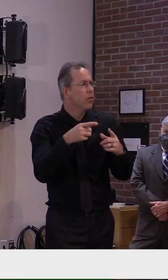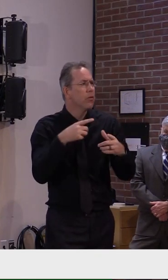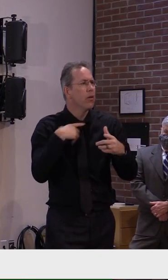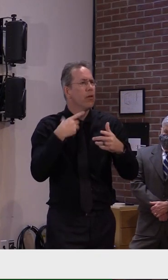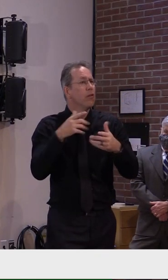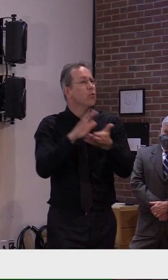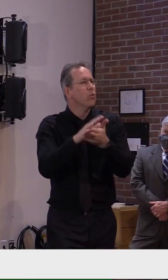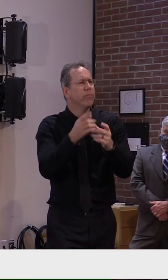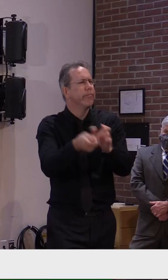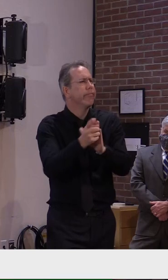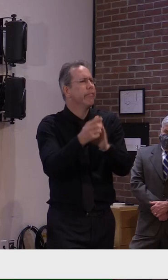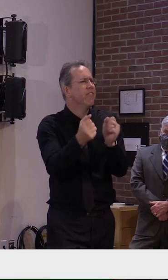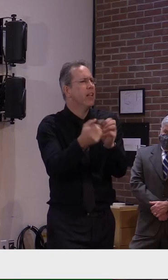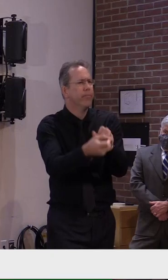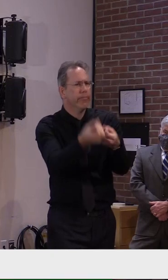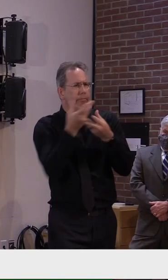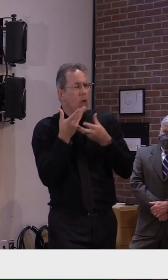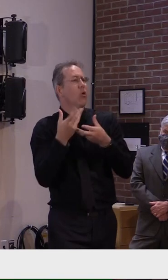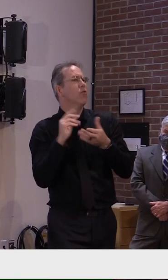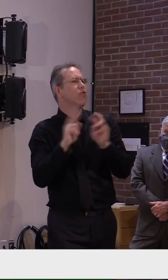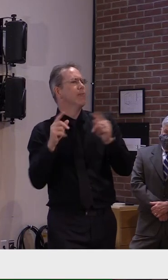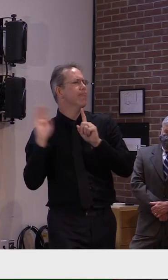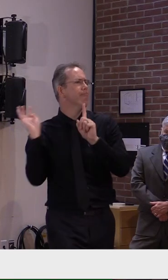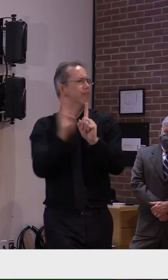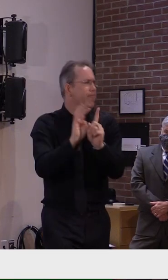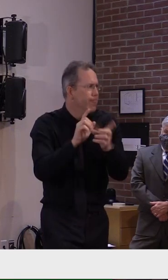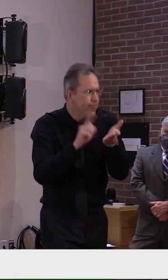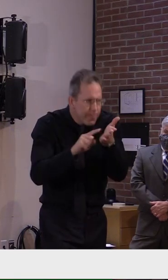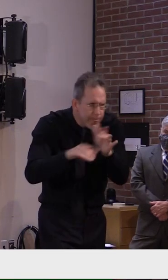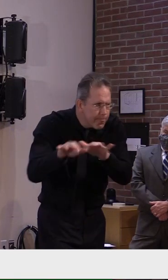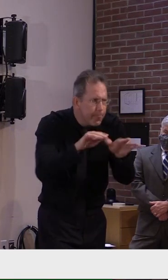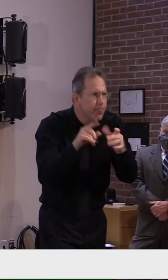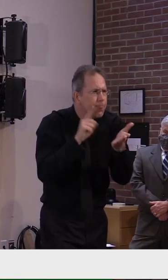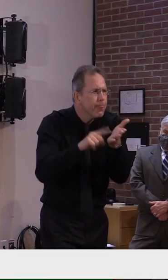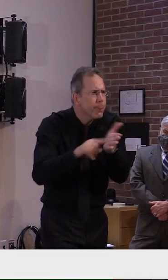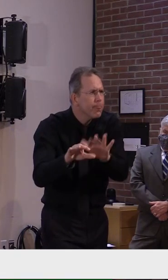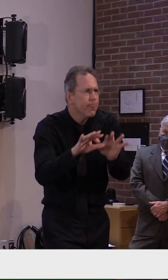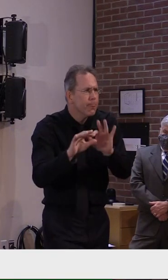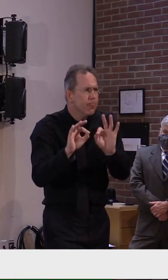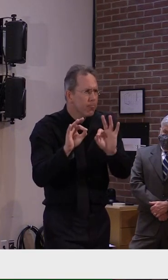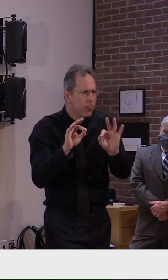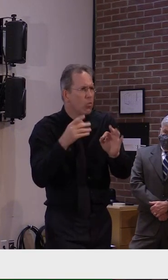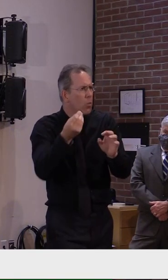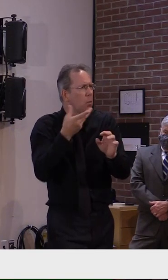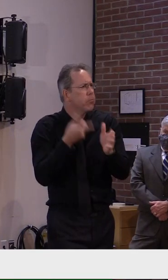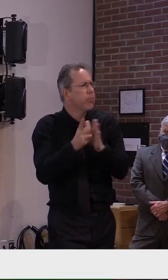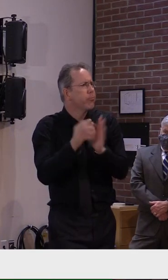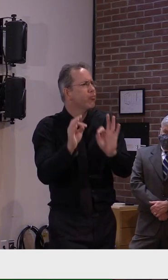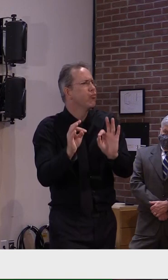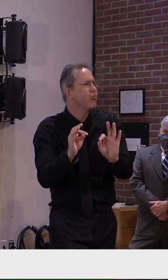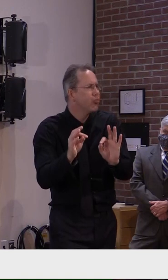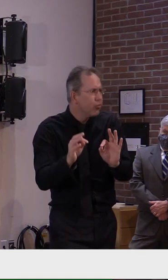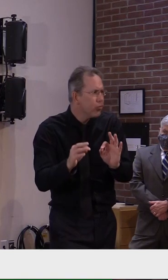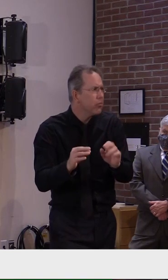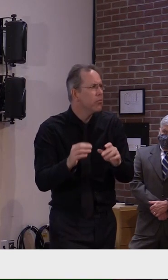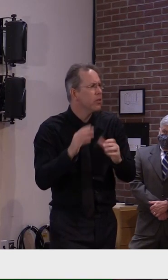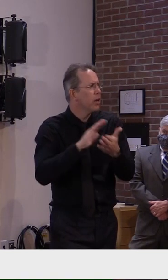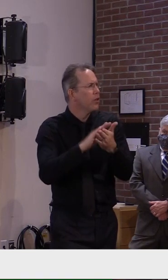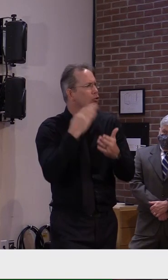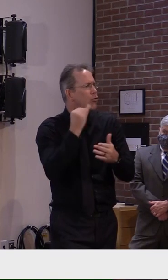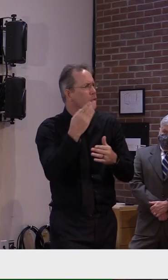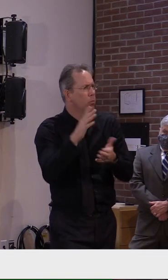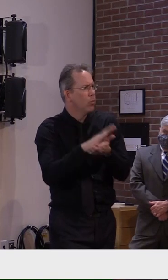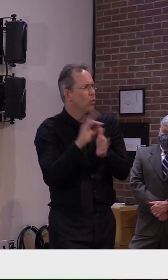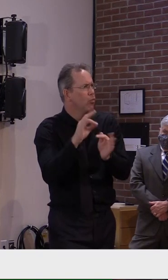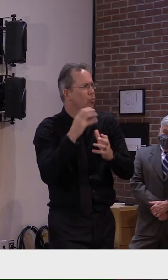when they have a case in anybody who works there. So we often find that the contact tracing process